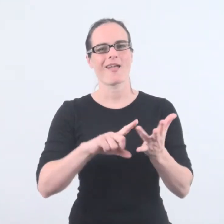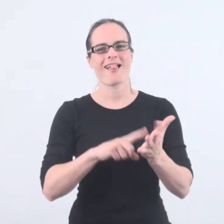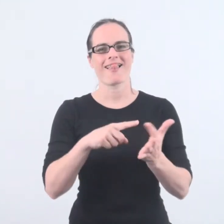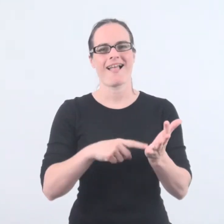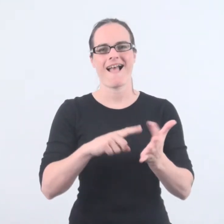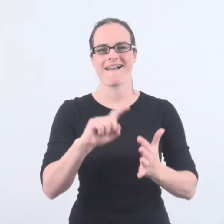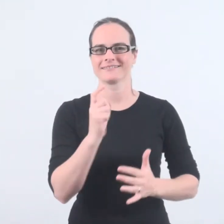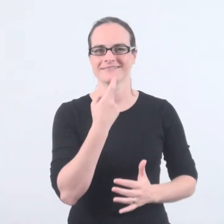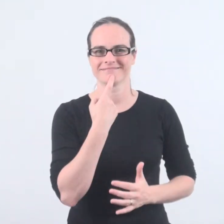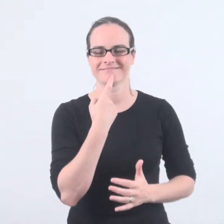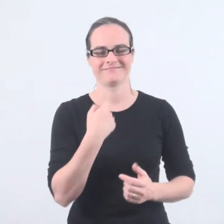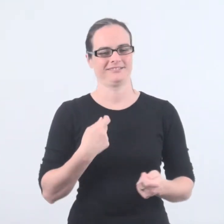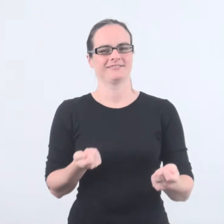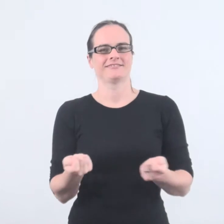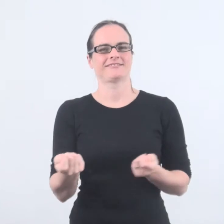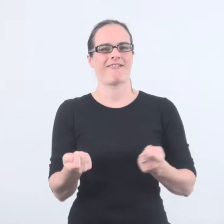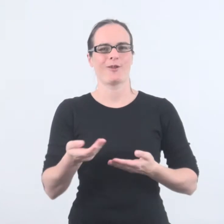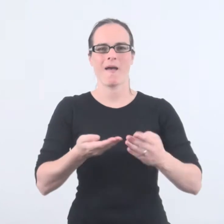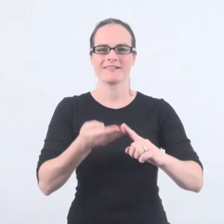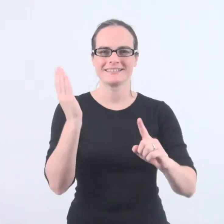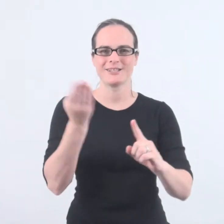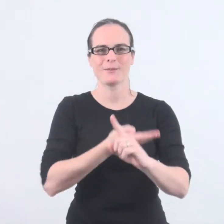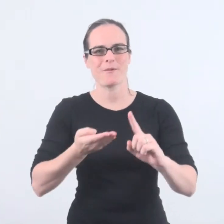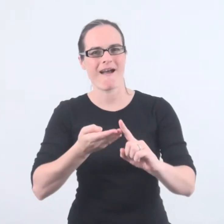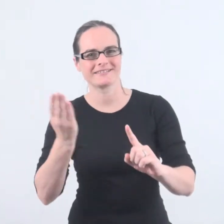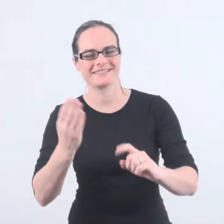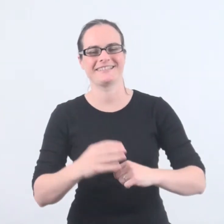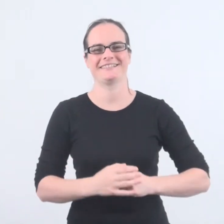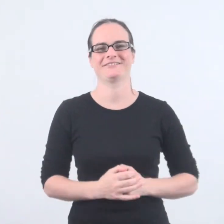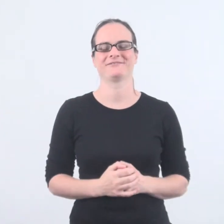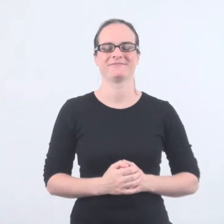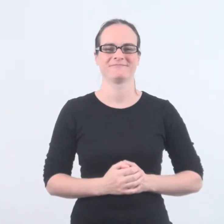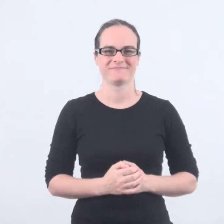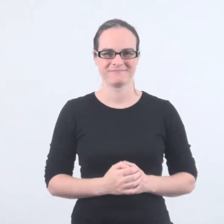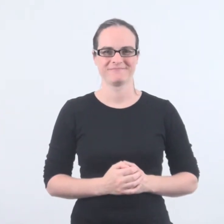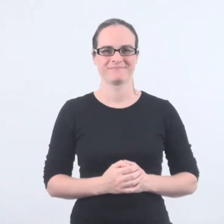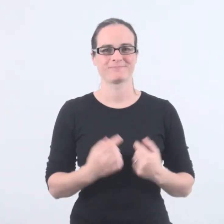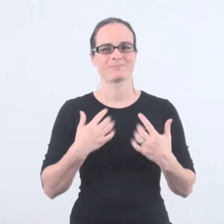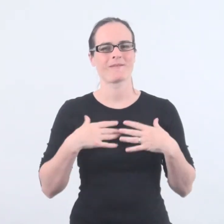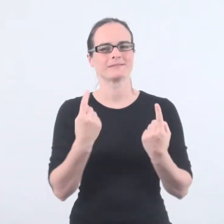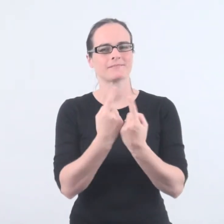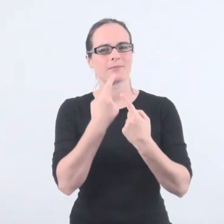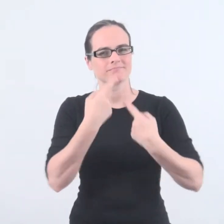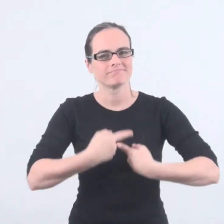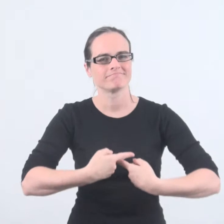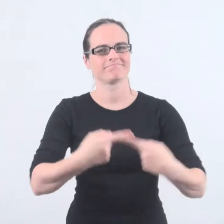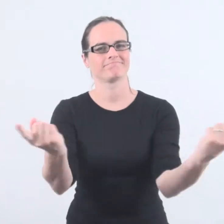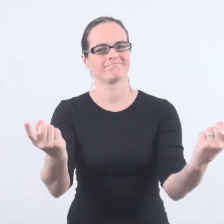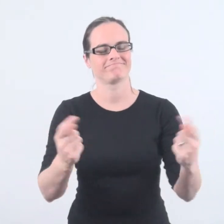Hello, I'm Colette, and I'm one of the Directors of Communication and Community ID. I hope you're well today. Today